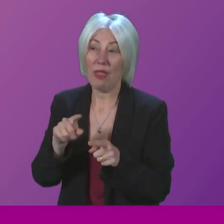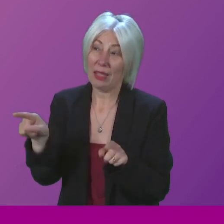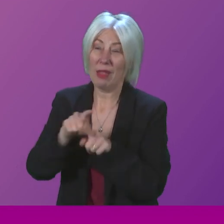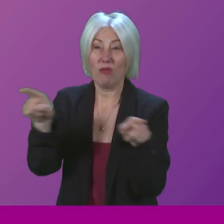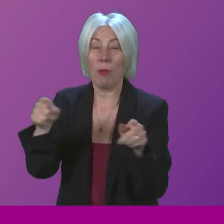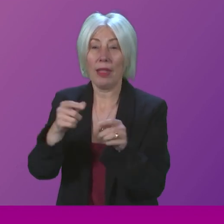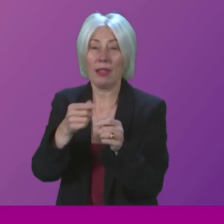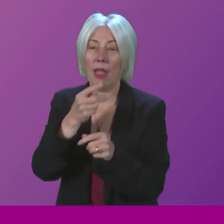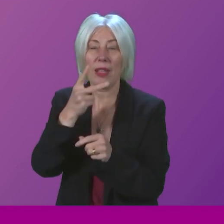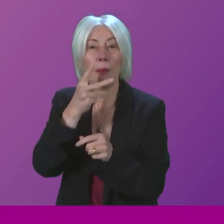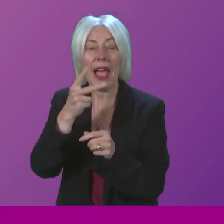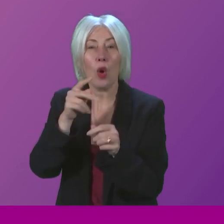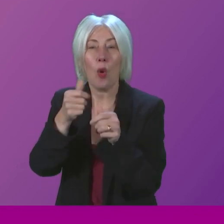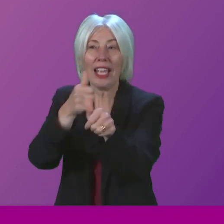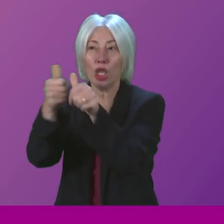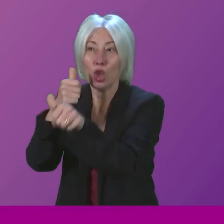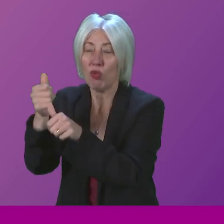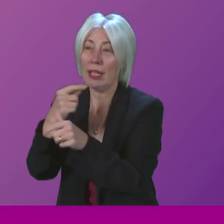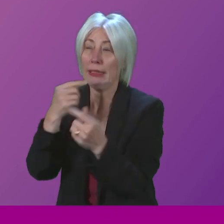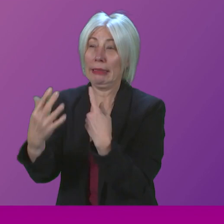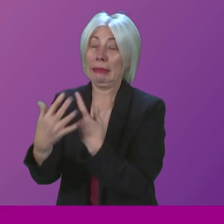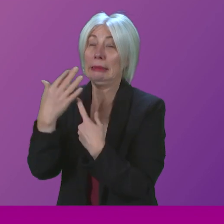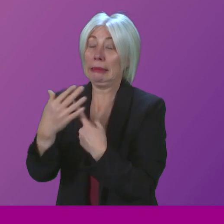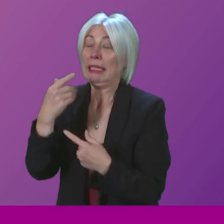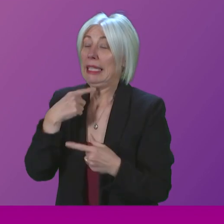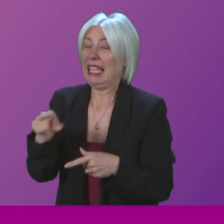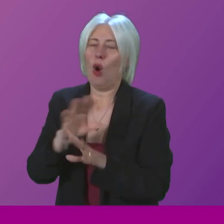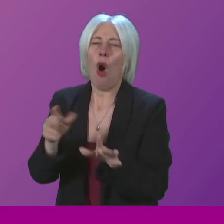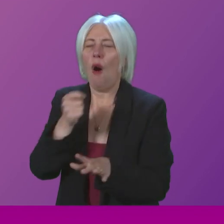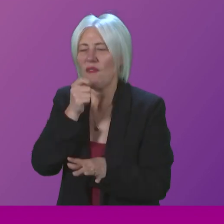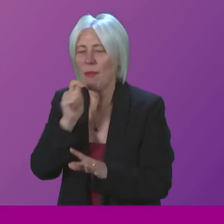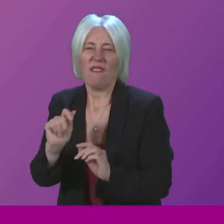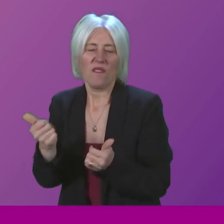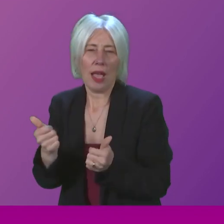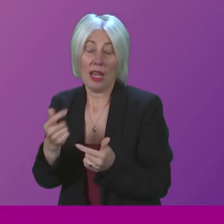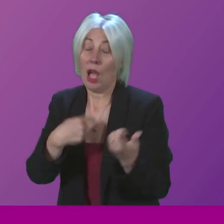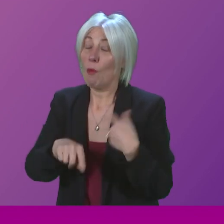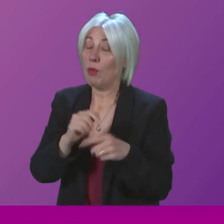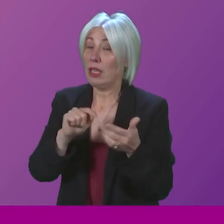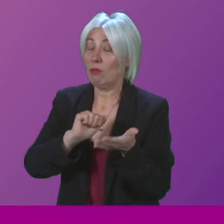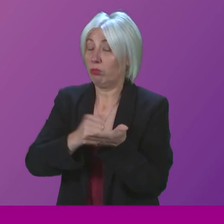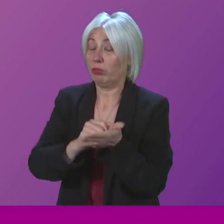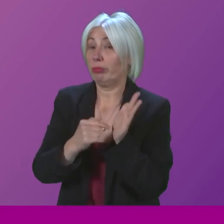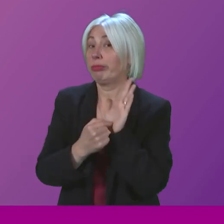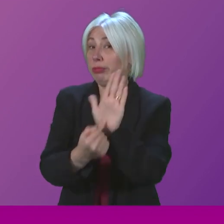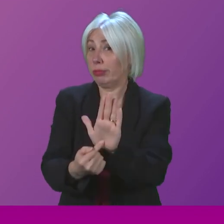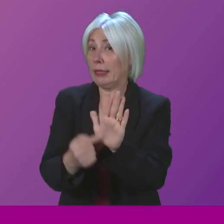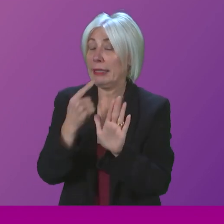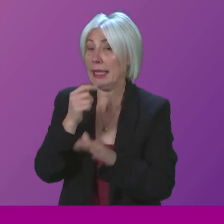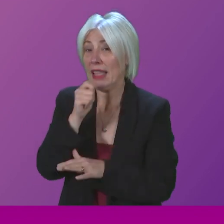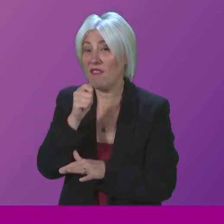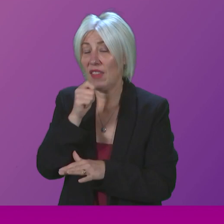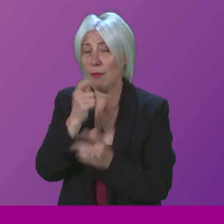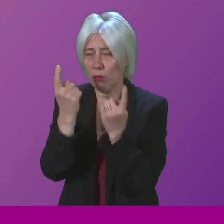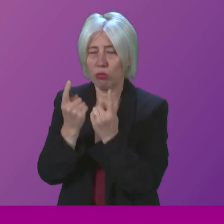industry with vaping. Last week we published our consultation analysis on proposed restrictions on vaping products, and the Public Health Minister is aiming to bring forward